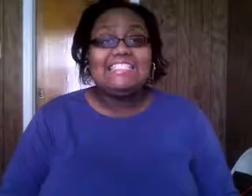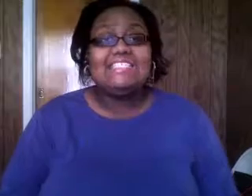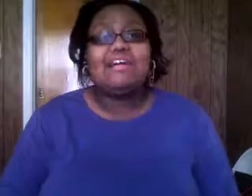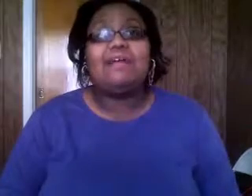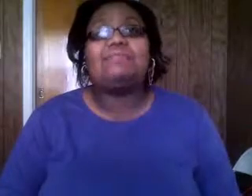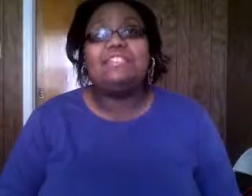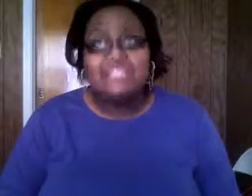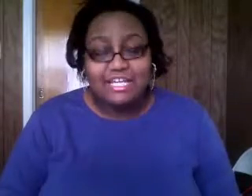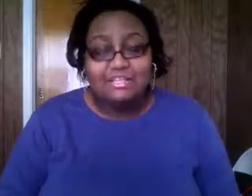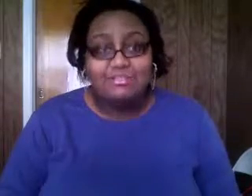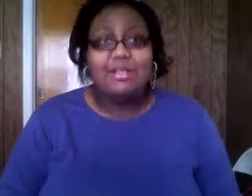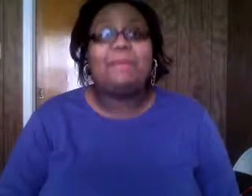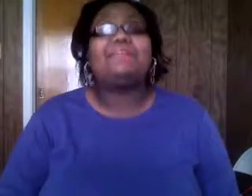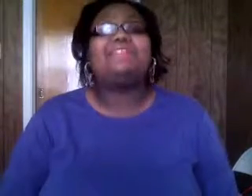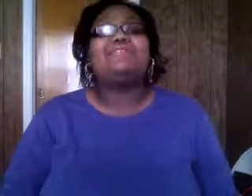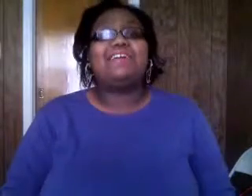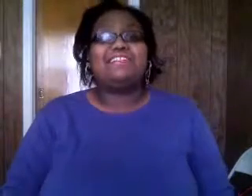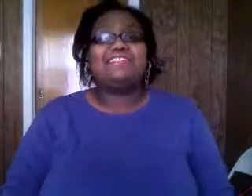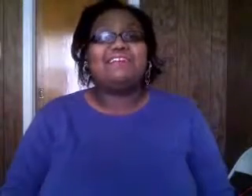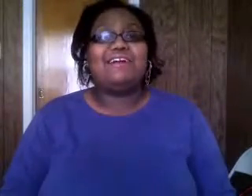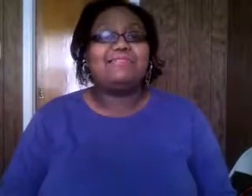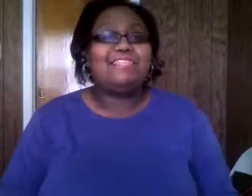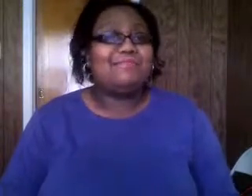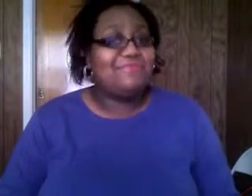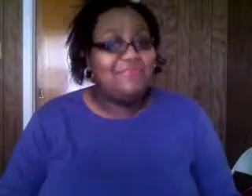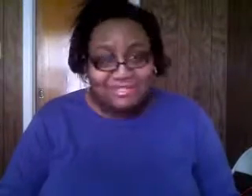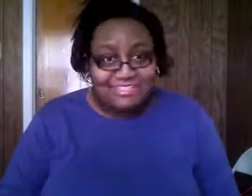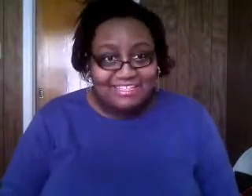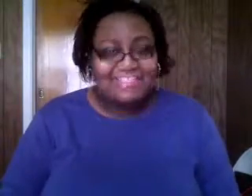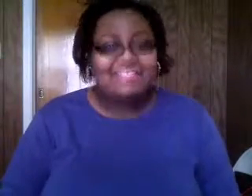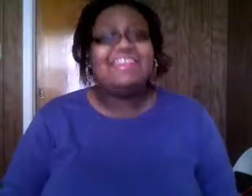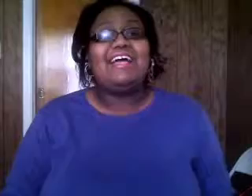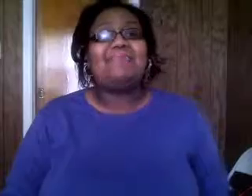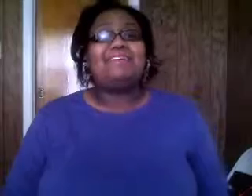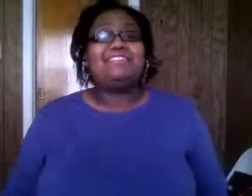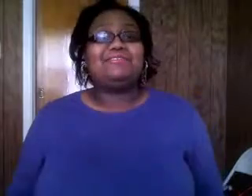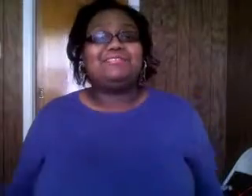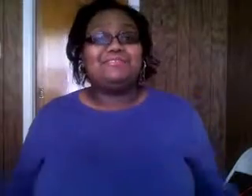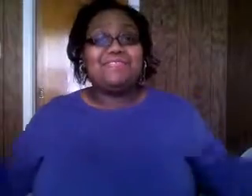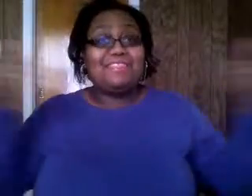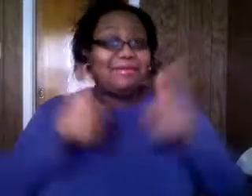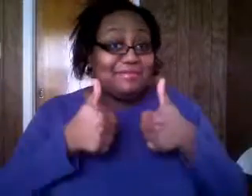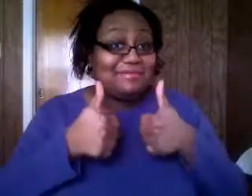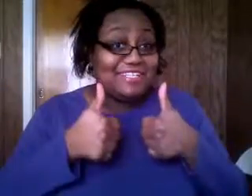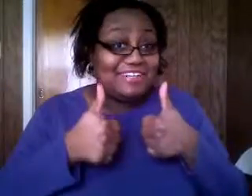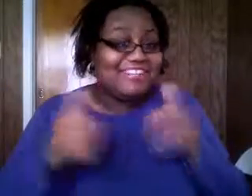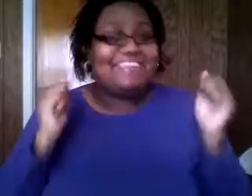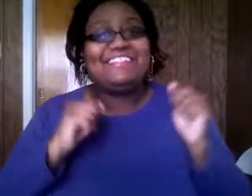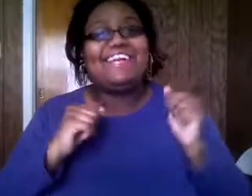subscribe to the channel please go ahead and subscribe today before you leave and make sure to thumbs up the video if you like